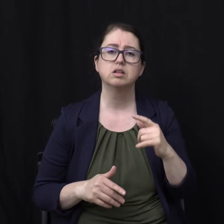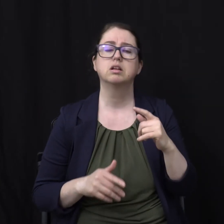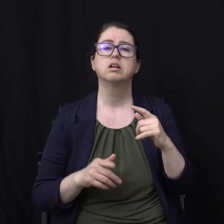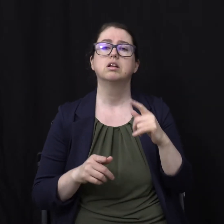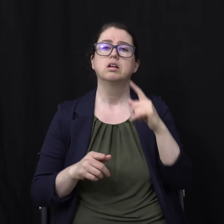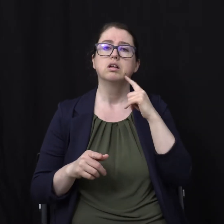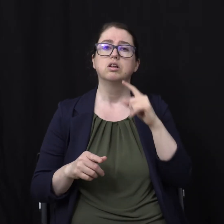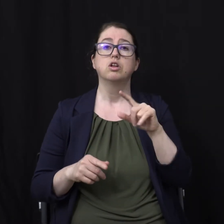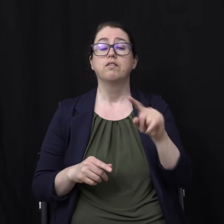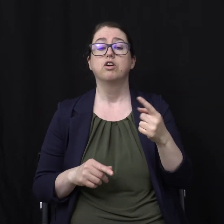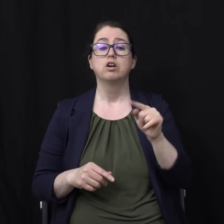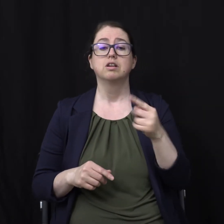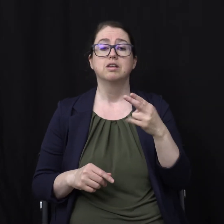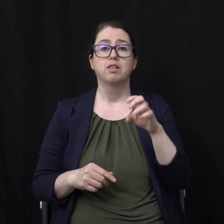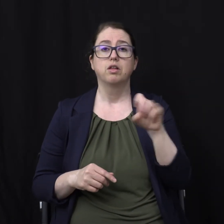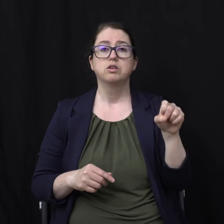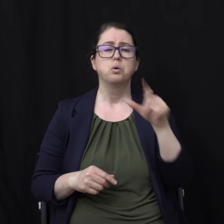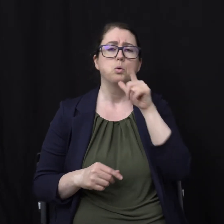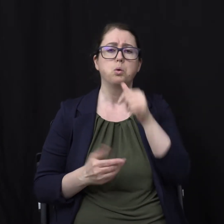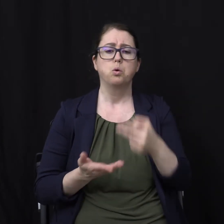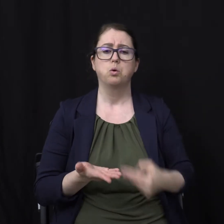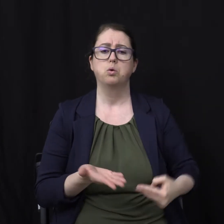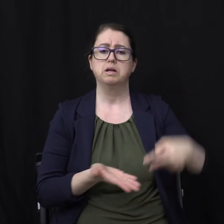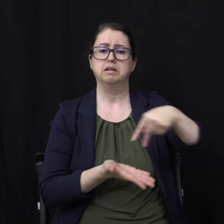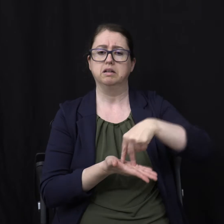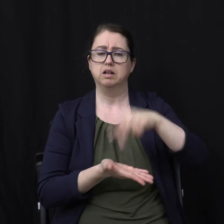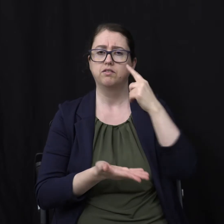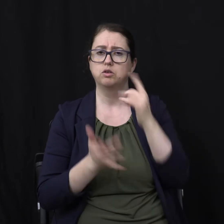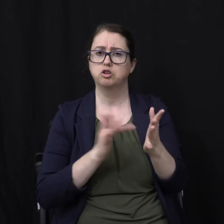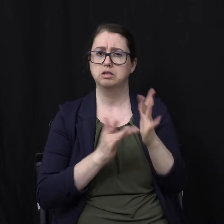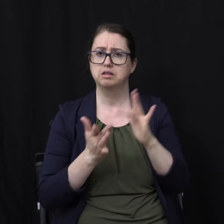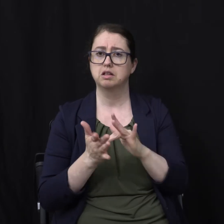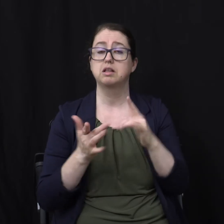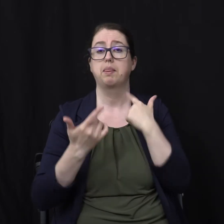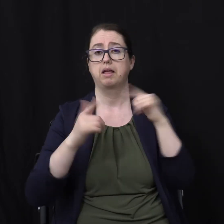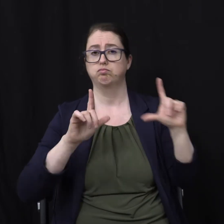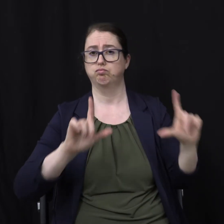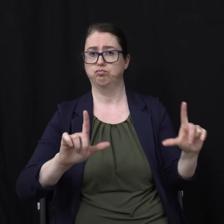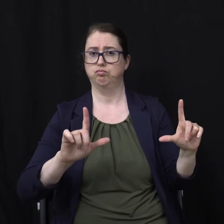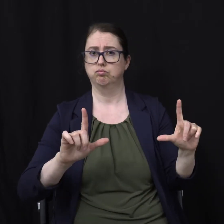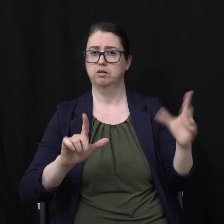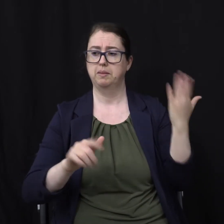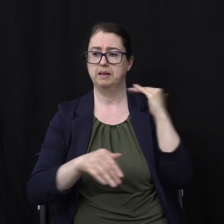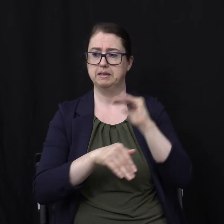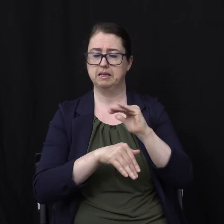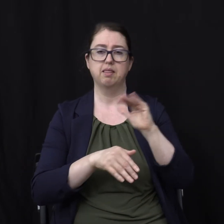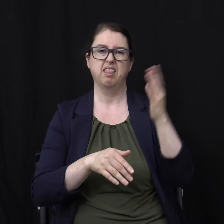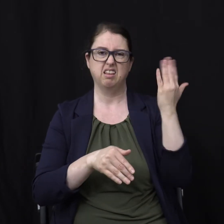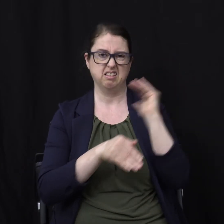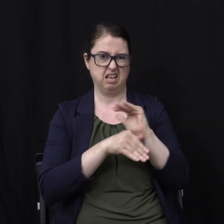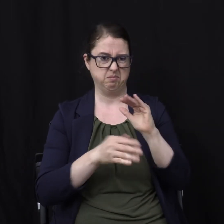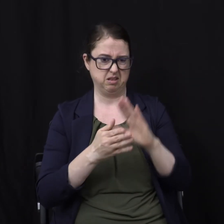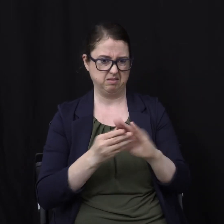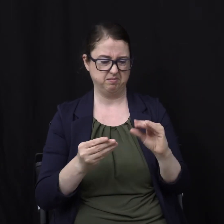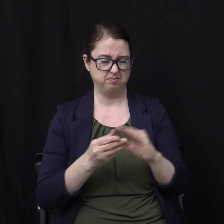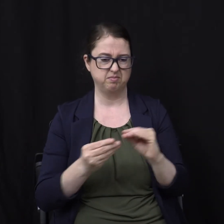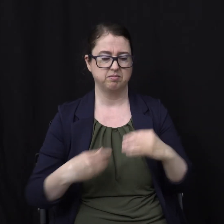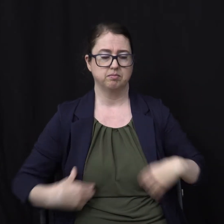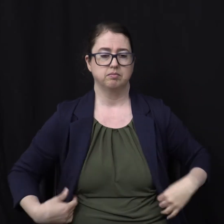Jesus In 1 Thessalonians 4 Let's look at it On the screen Just to make sure From last time And the dead in Christ